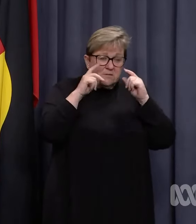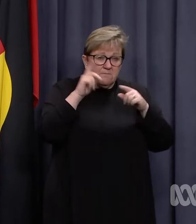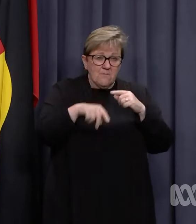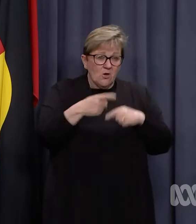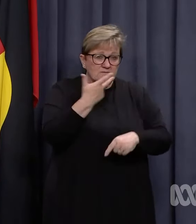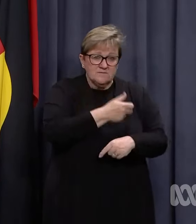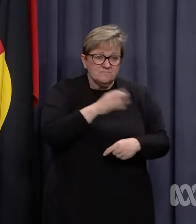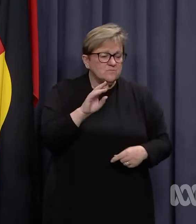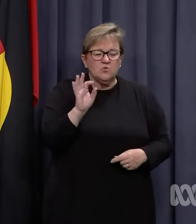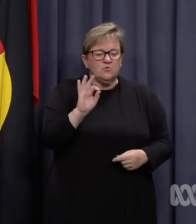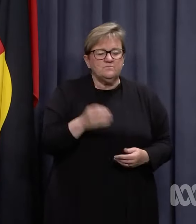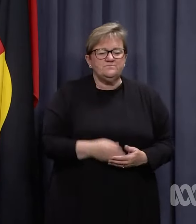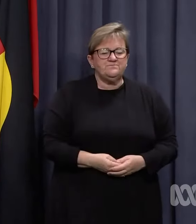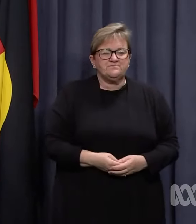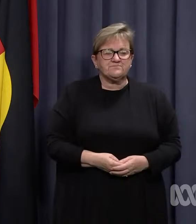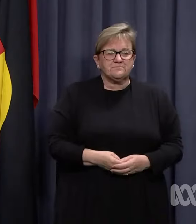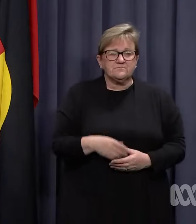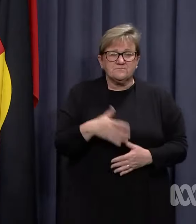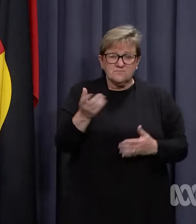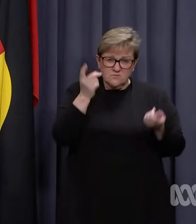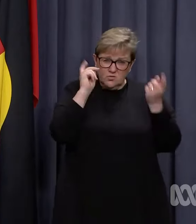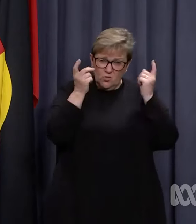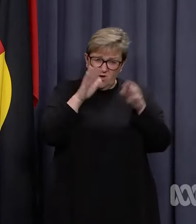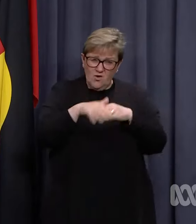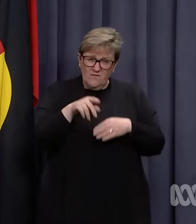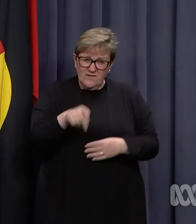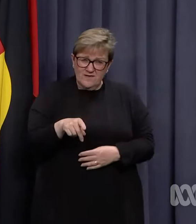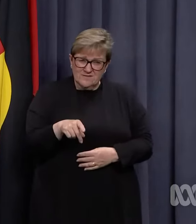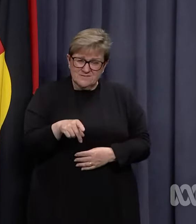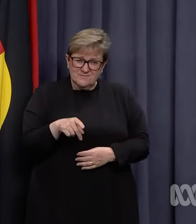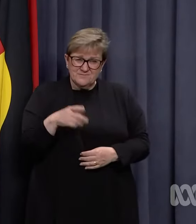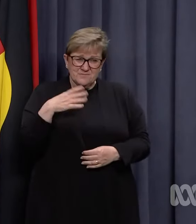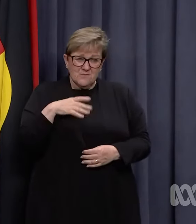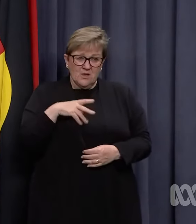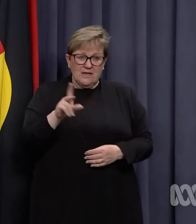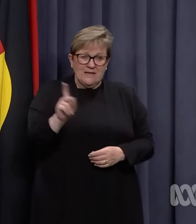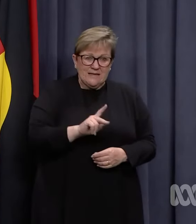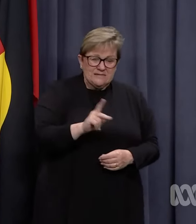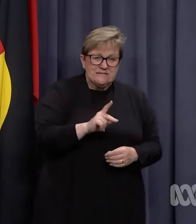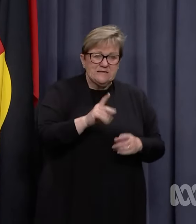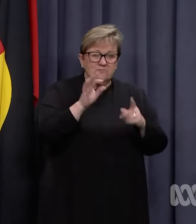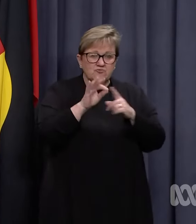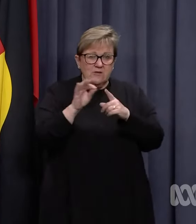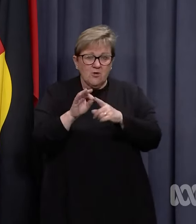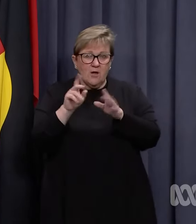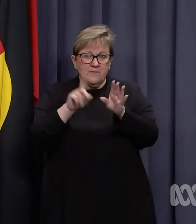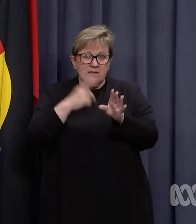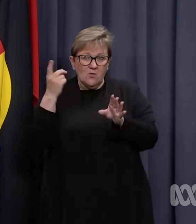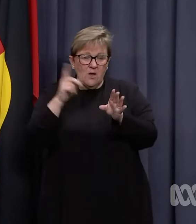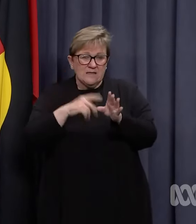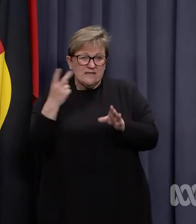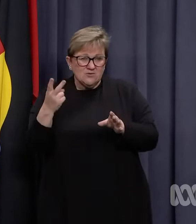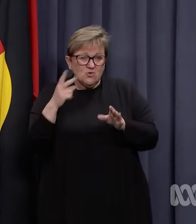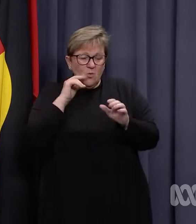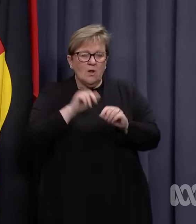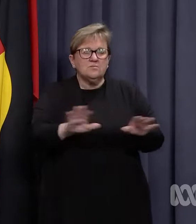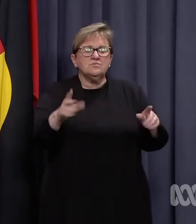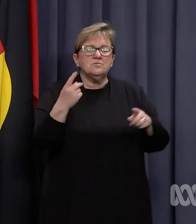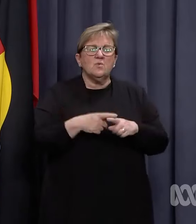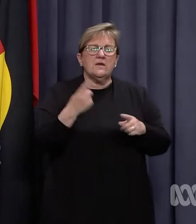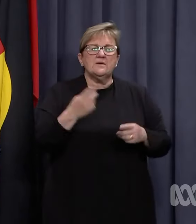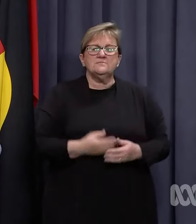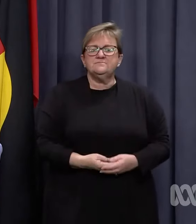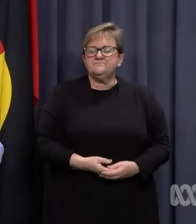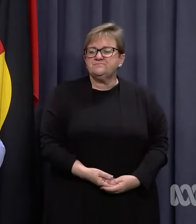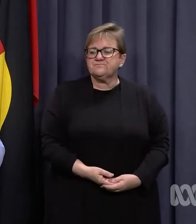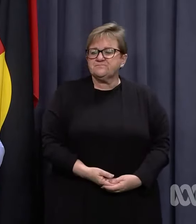of them aren't vaccinated? No. Are there any concerns about that? I mean, it really is kindy, preschool, year one and two that it's going to spread quickest, isn't